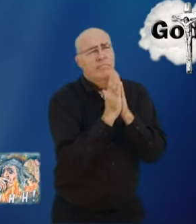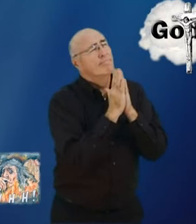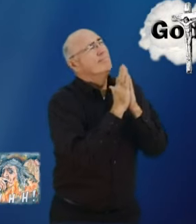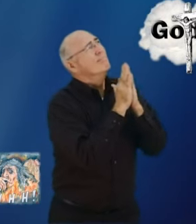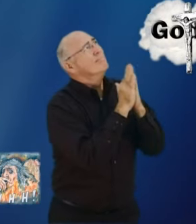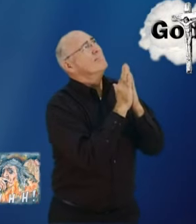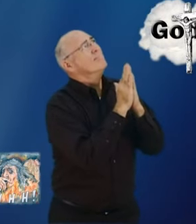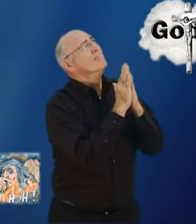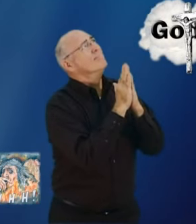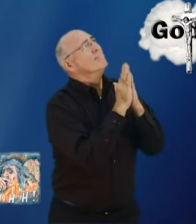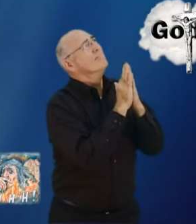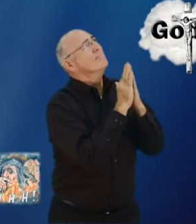let's pray now